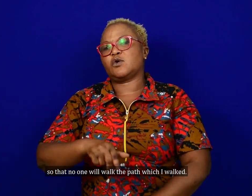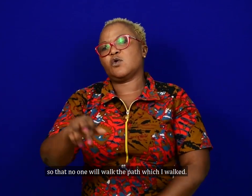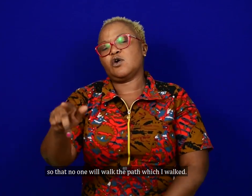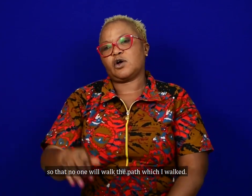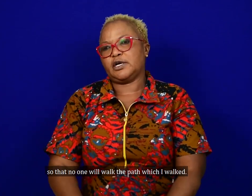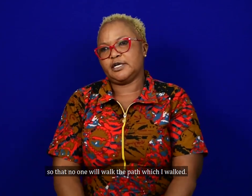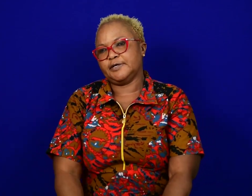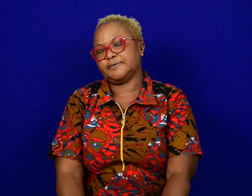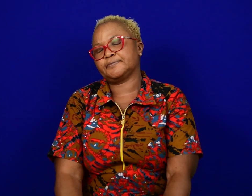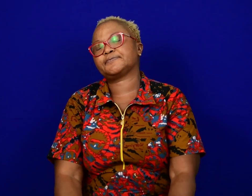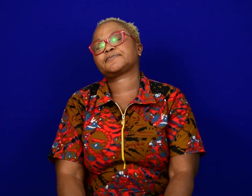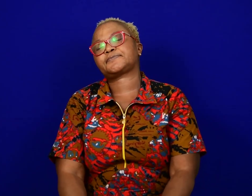walked.